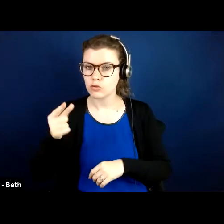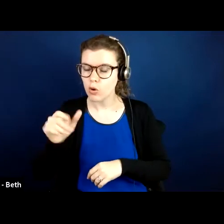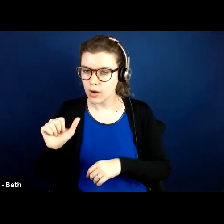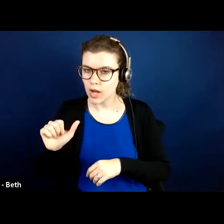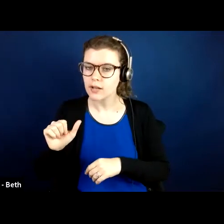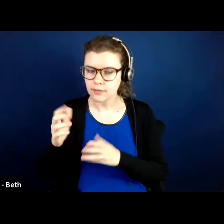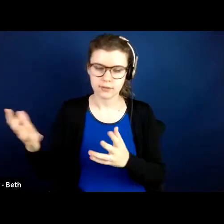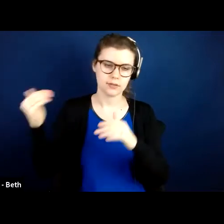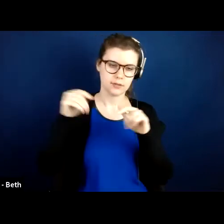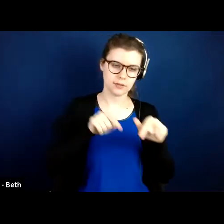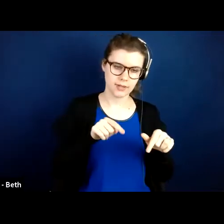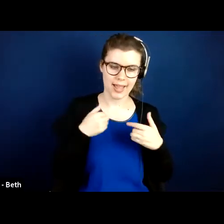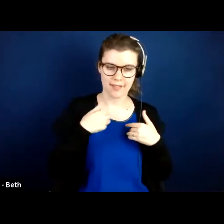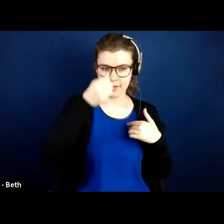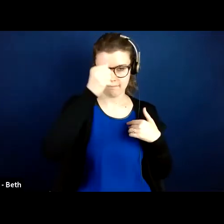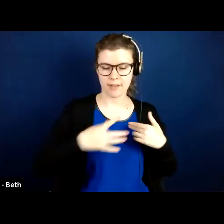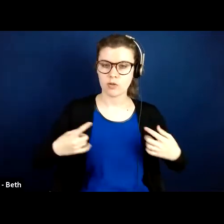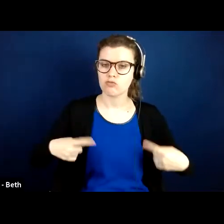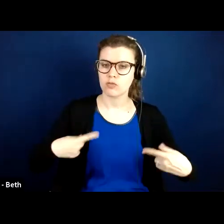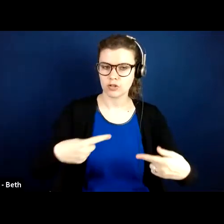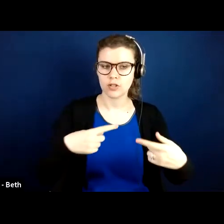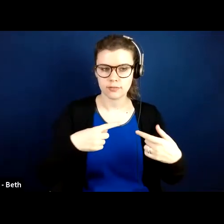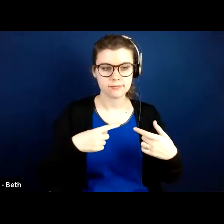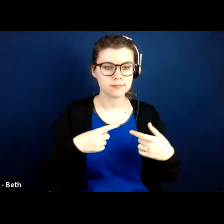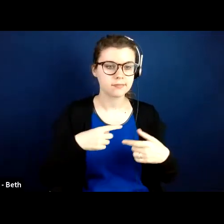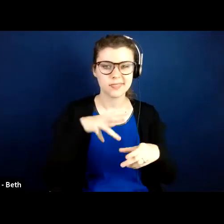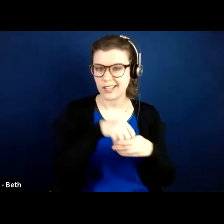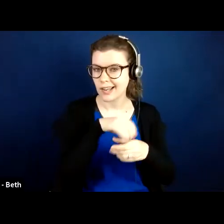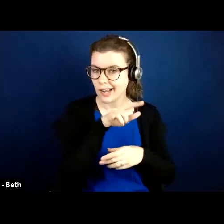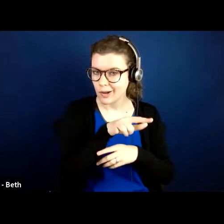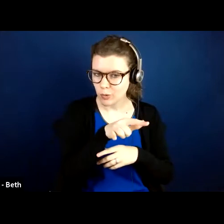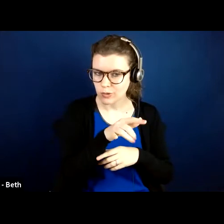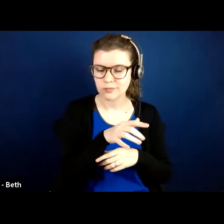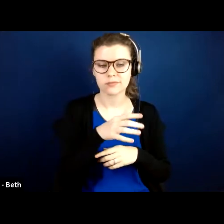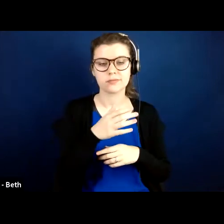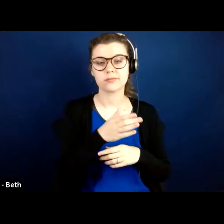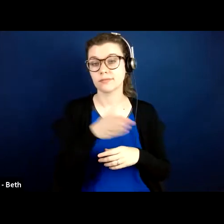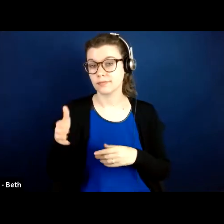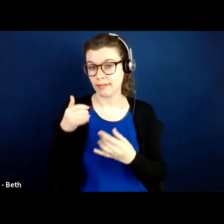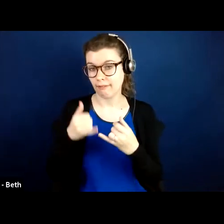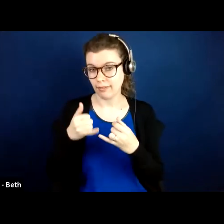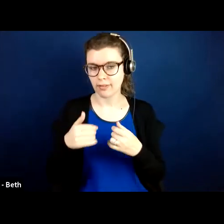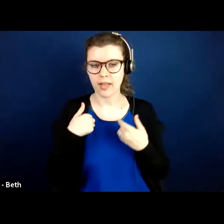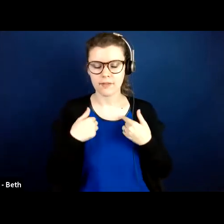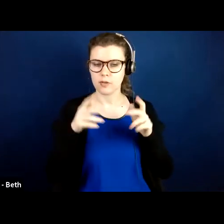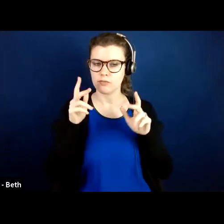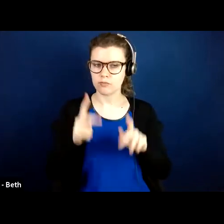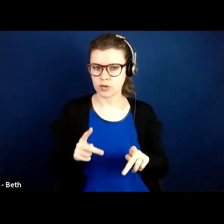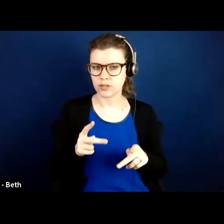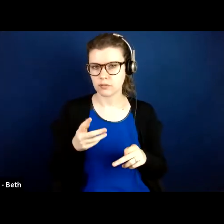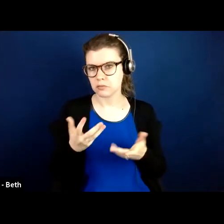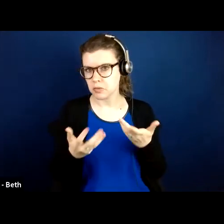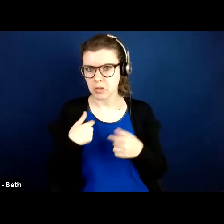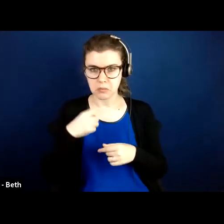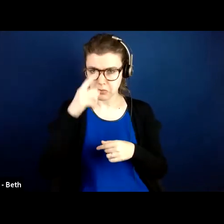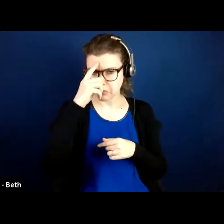someone we have a man in a wheelchair wheeling down the airport. And then we have someone getting maybe off a